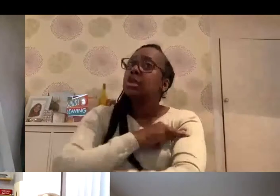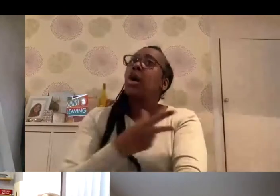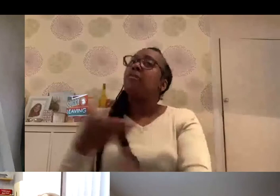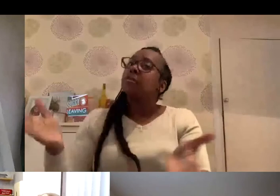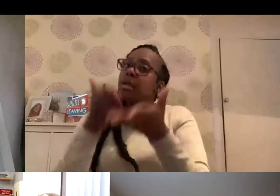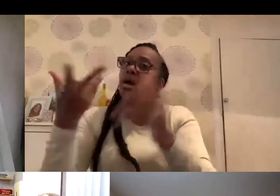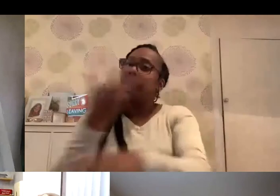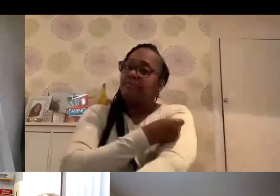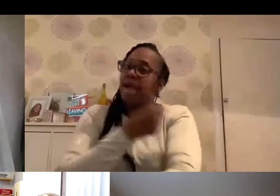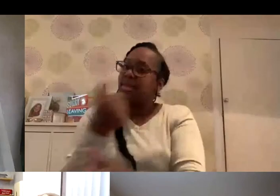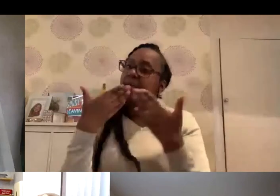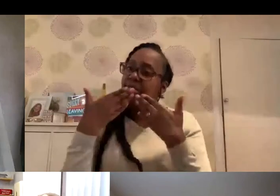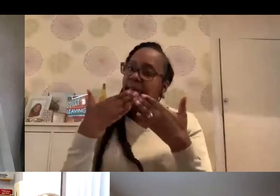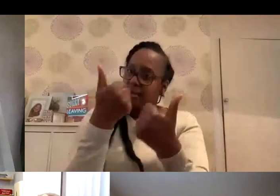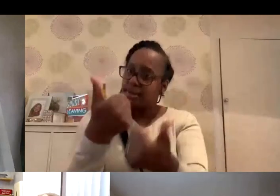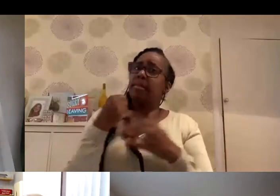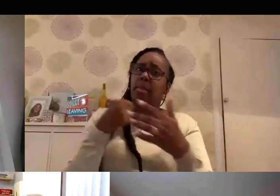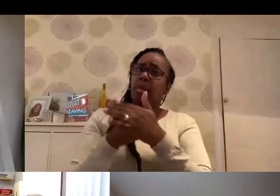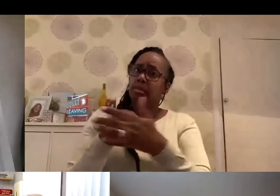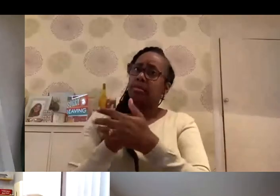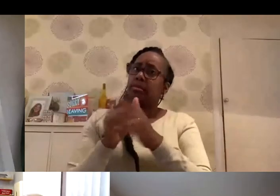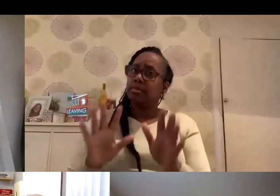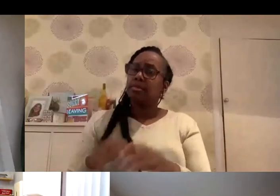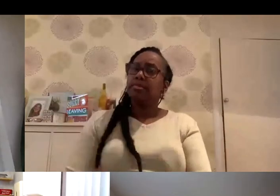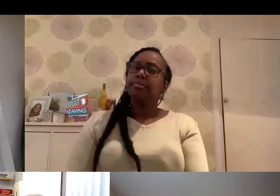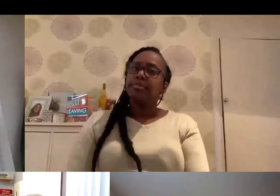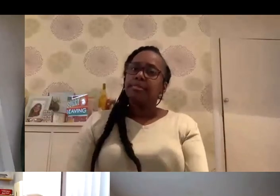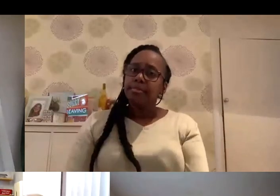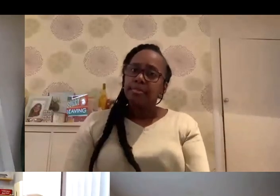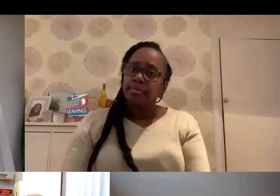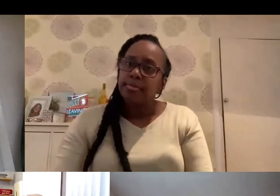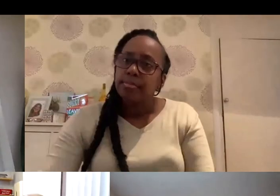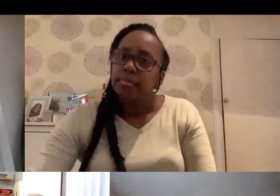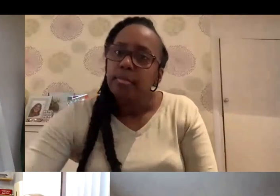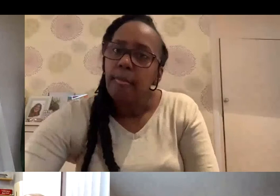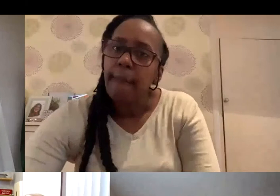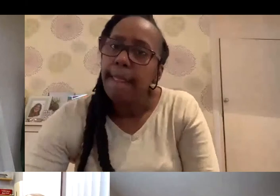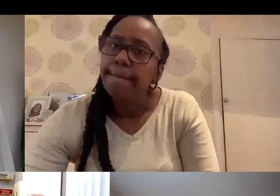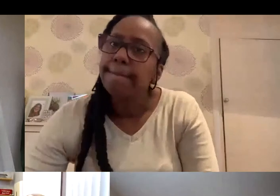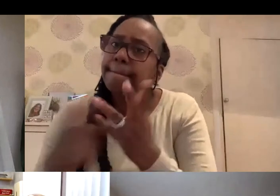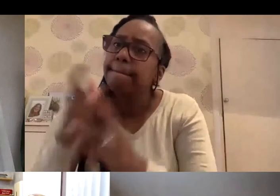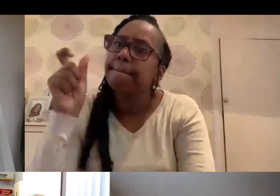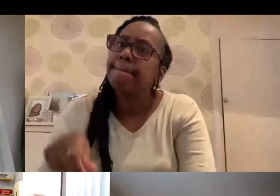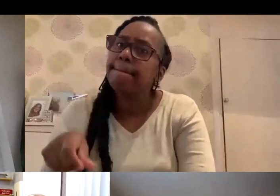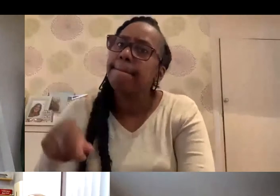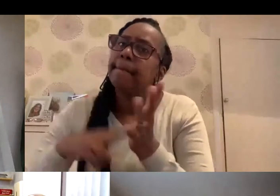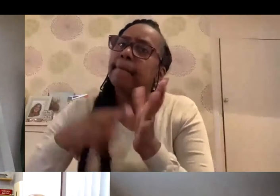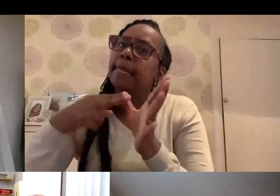vaccine. Thank you. Thanks, Ellie. Nana, I can see you've got your hand up. Oh, hello.